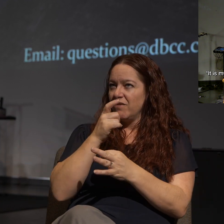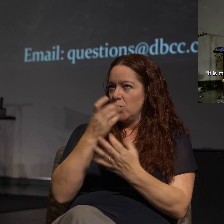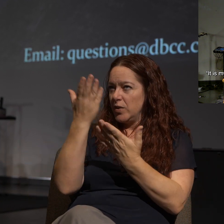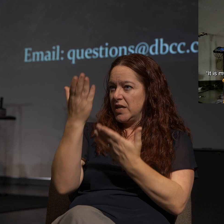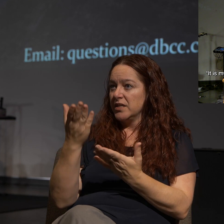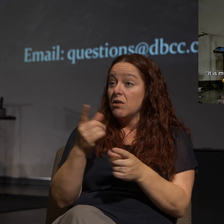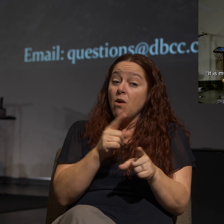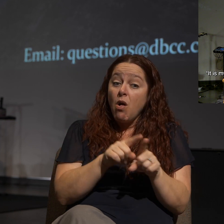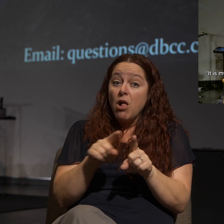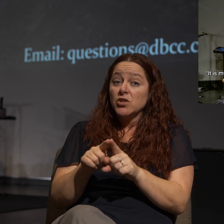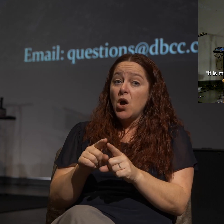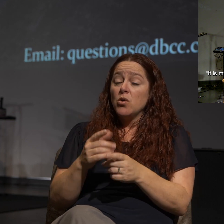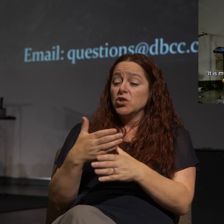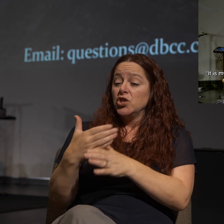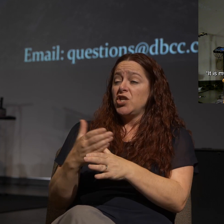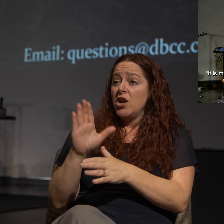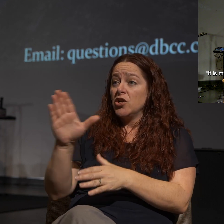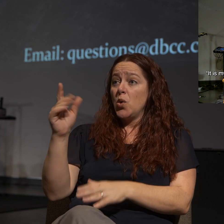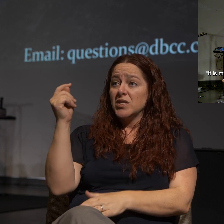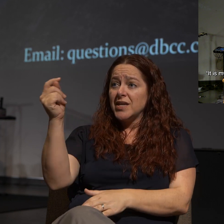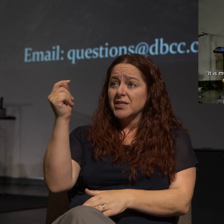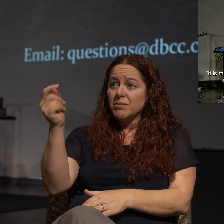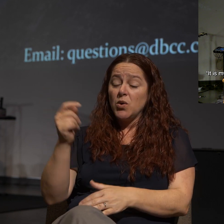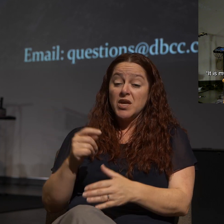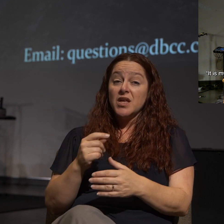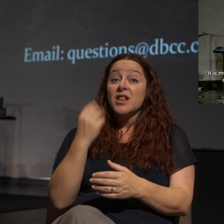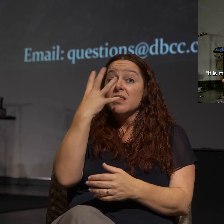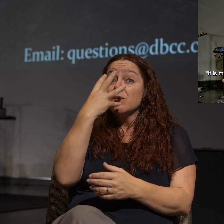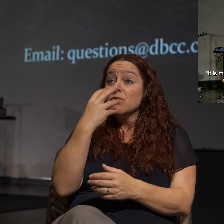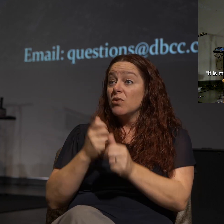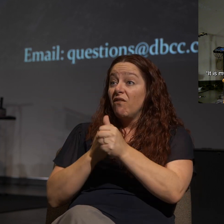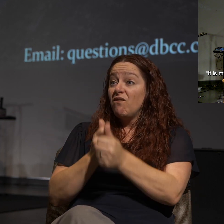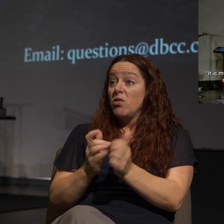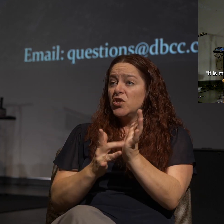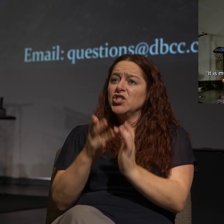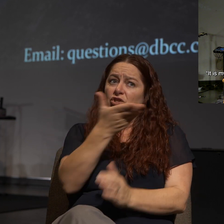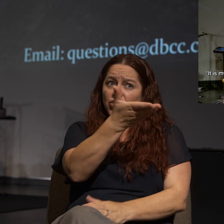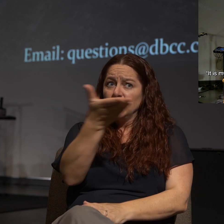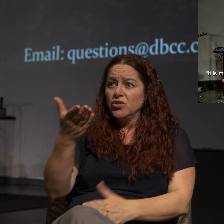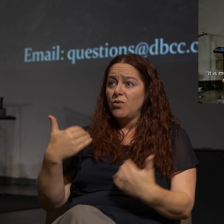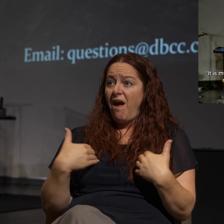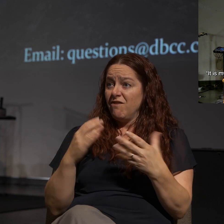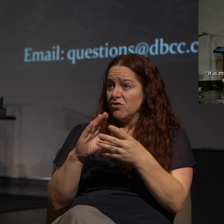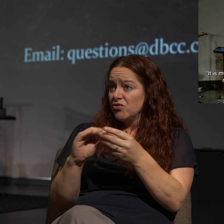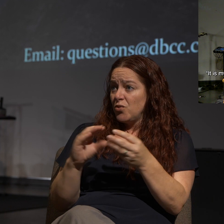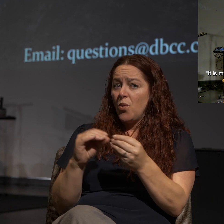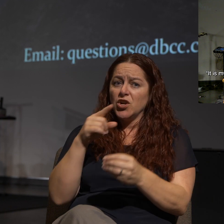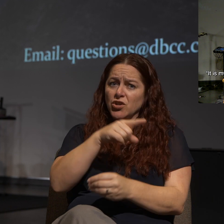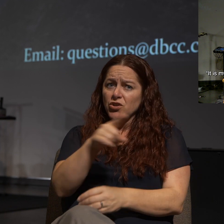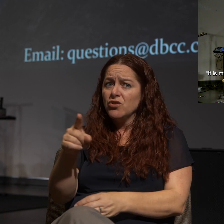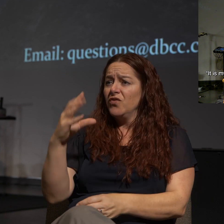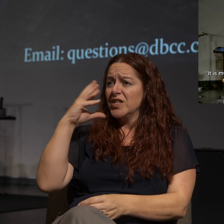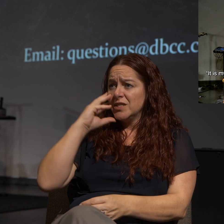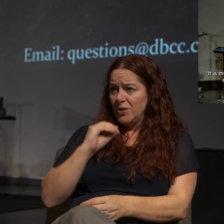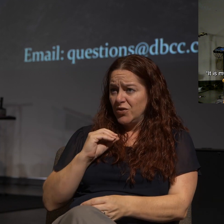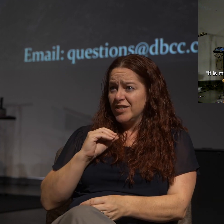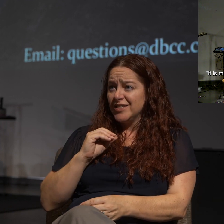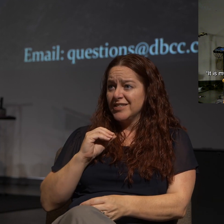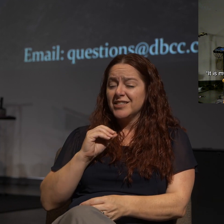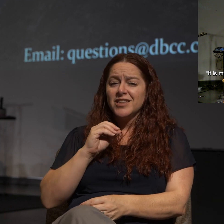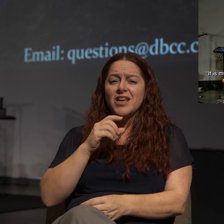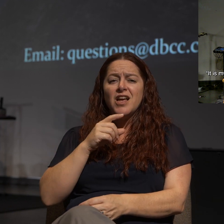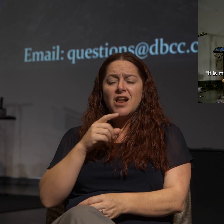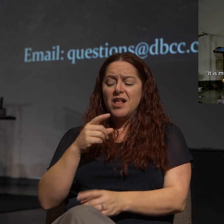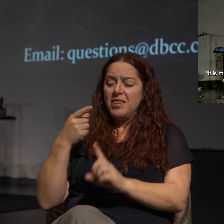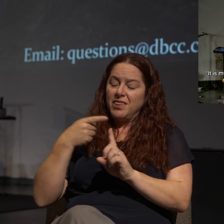share your testimony. This is the beauty of following Jesus, is that you have a story that you've experienced that